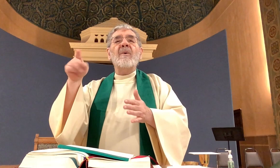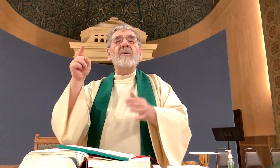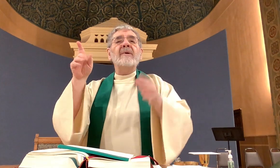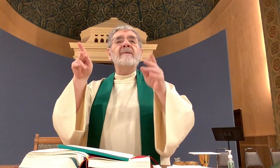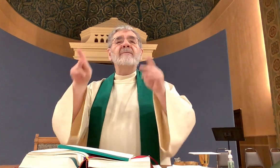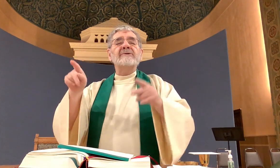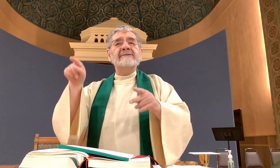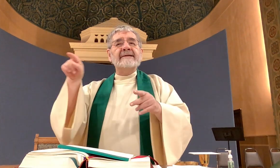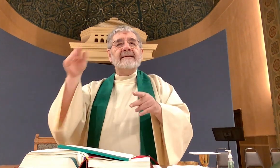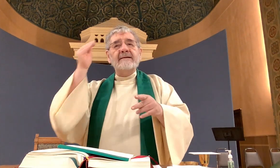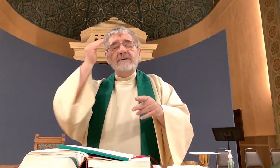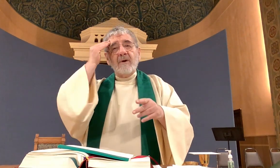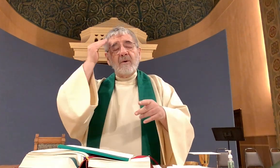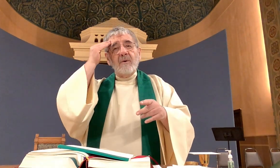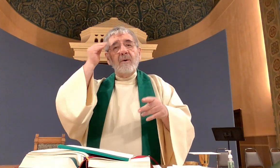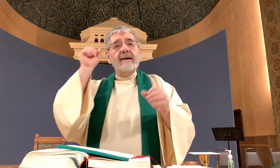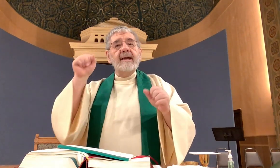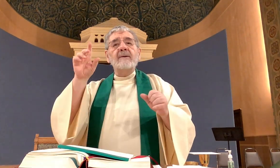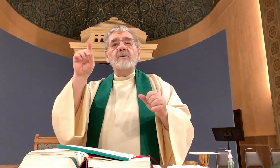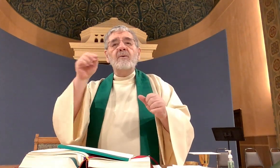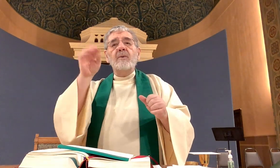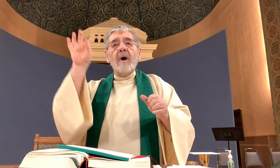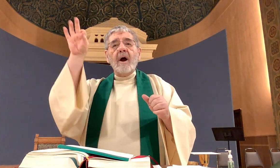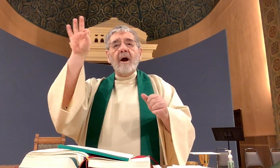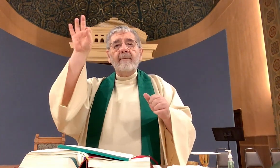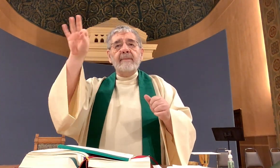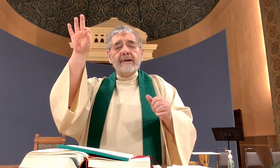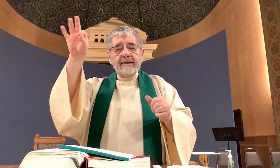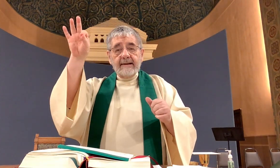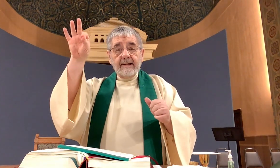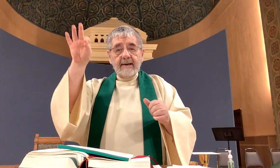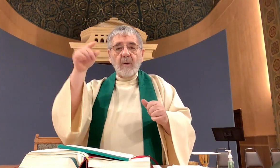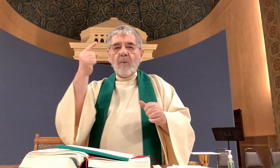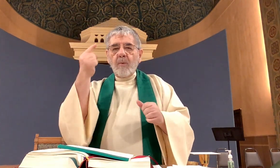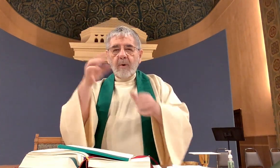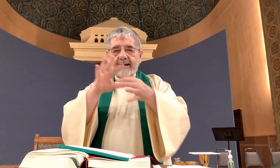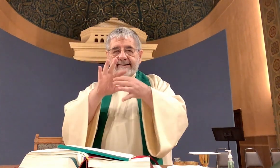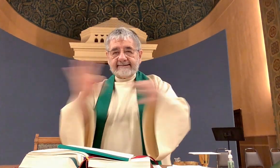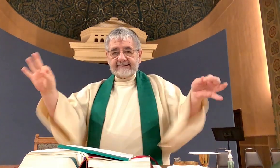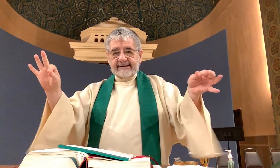Jesus is the only person that can deliver the homily in one sentence.